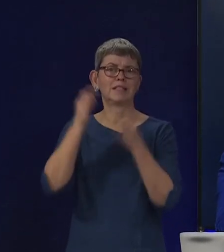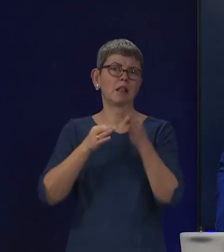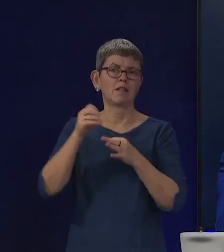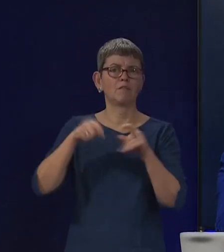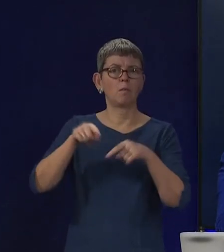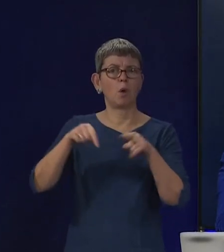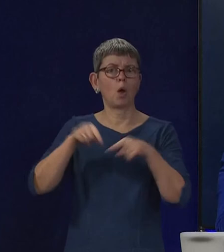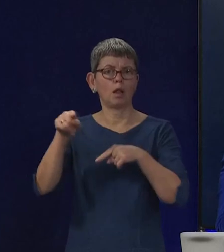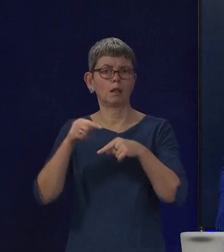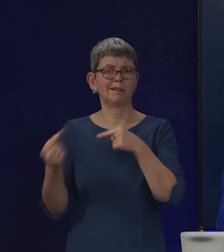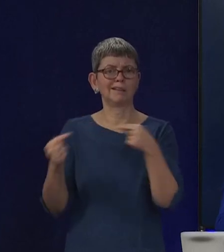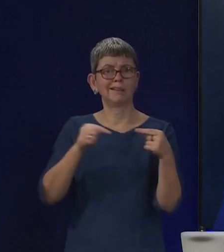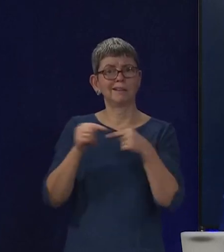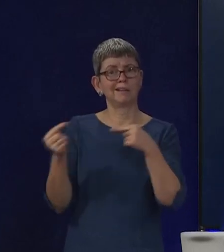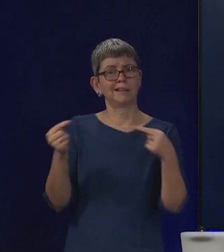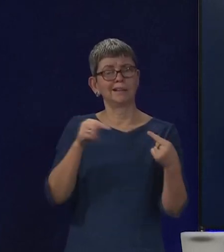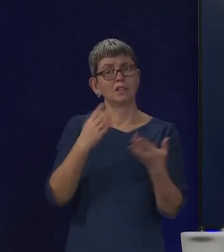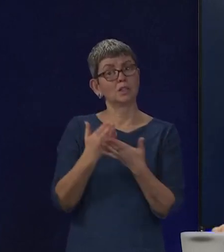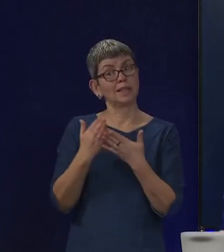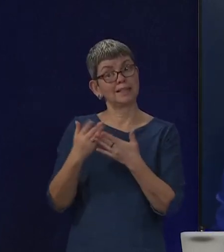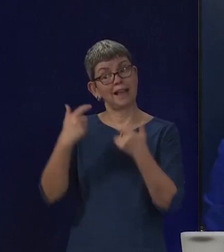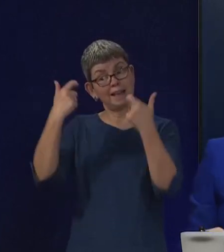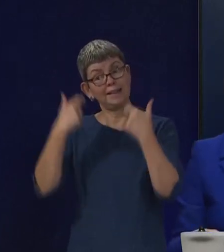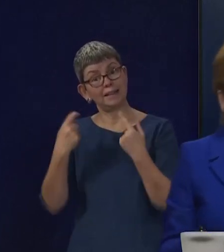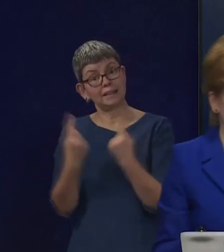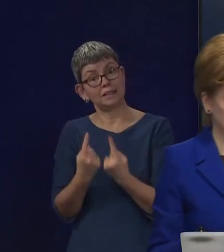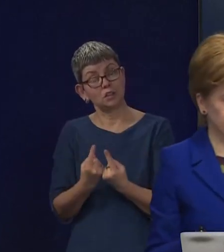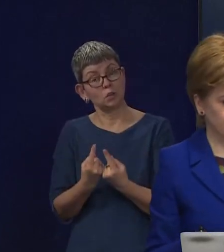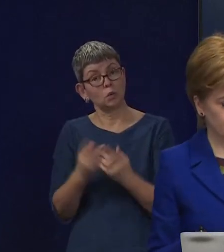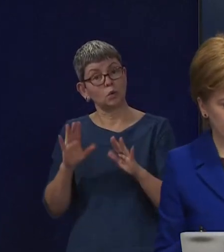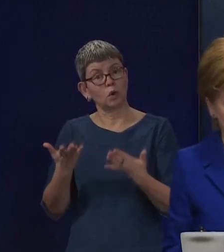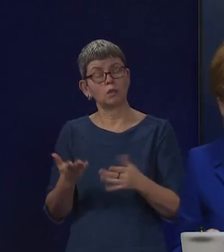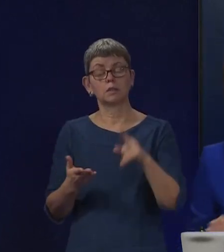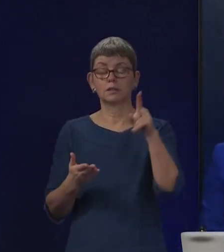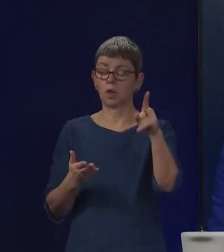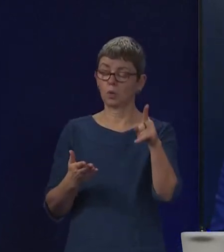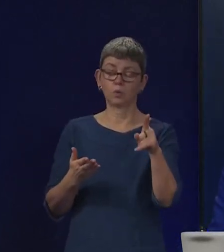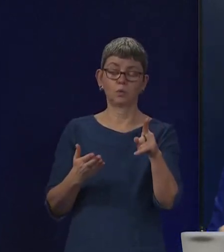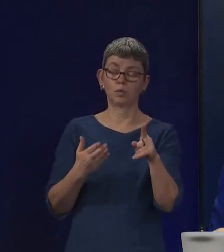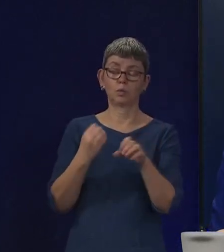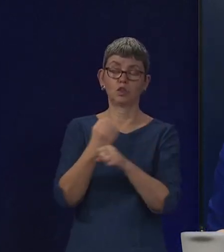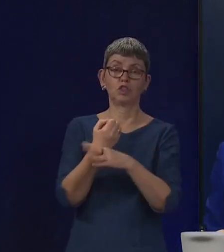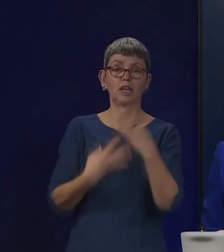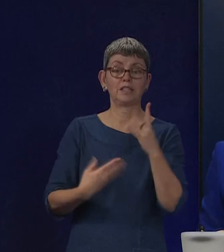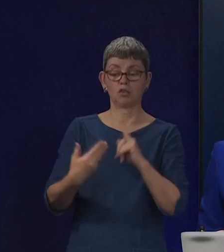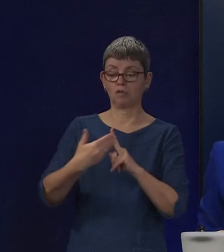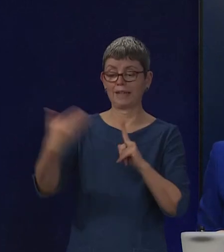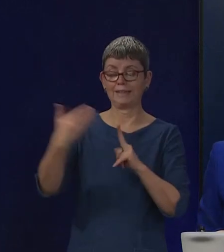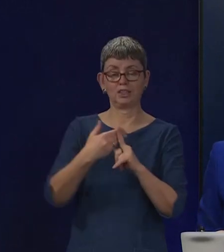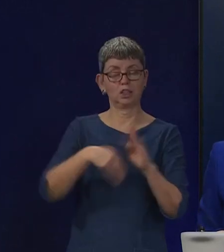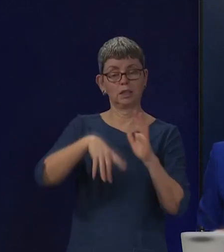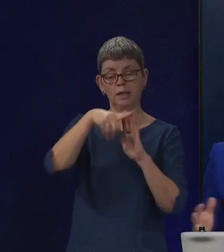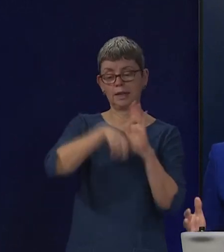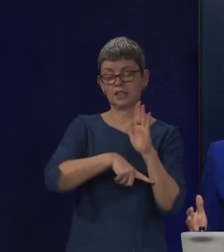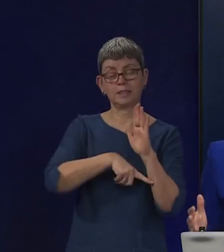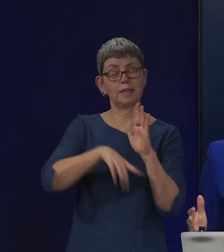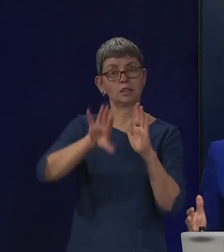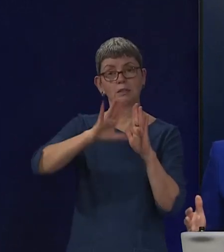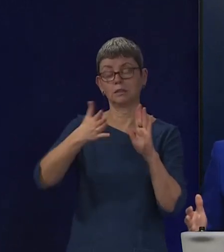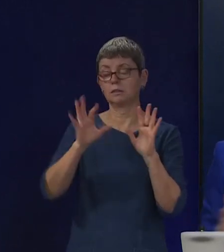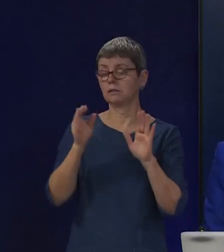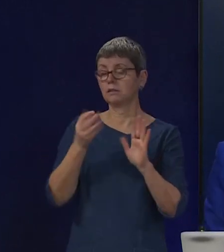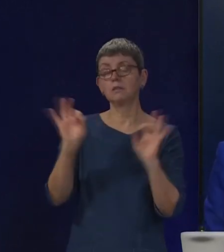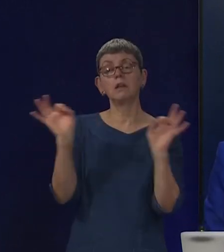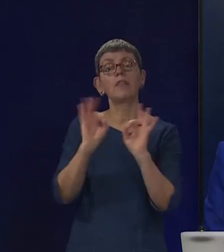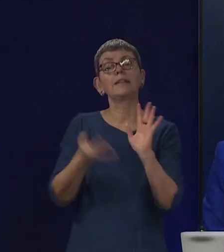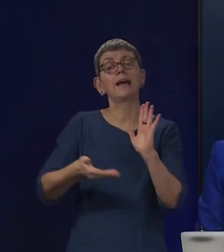there's going to be a challenge. I don't really have anything to add on the GRR point, in addition to what I said to James earlier on, except to say,